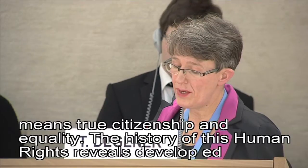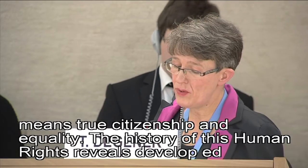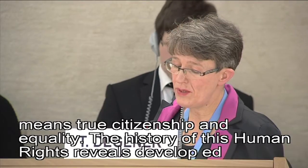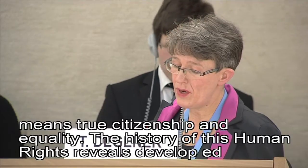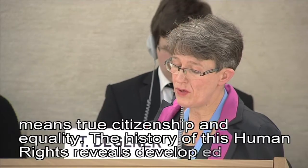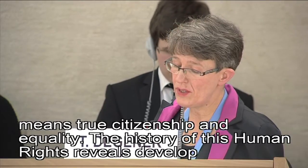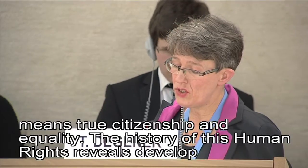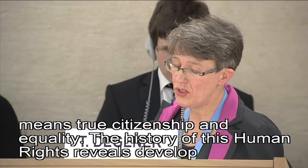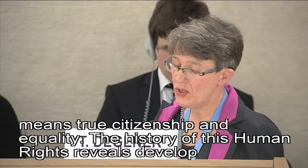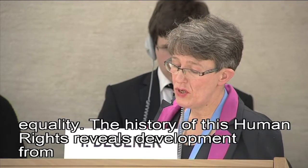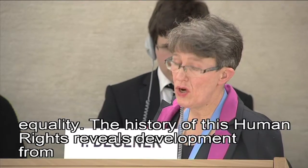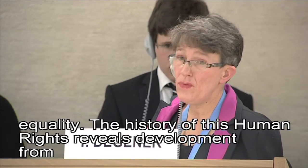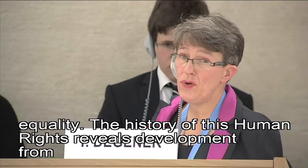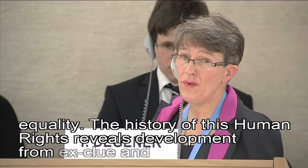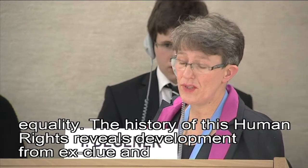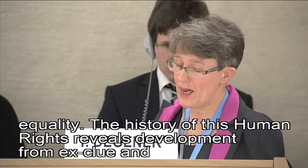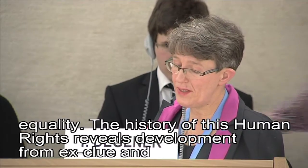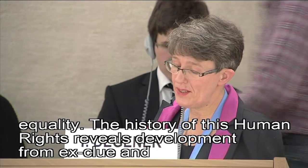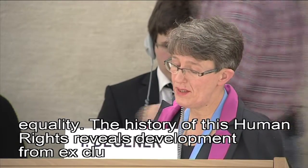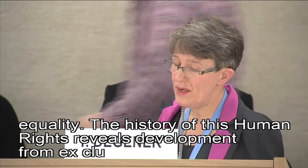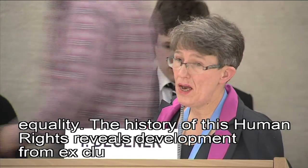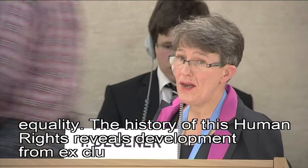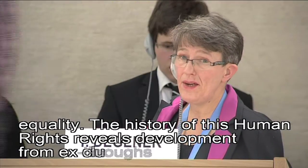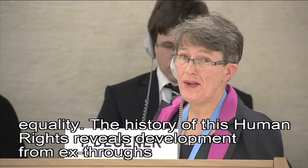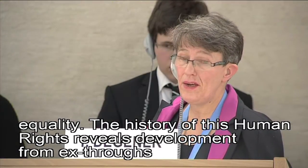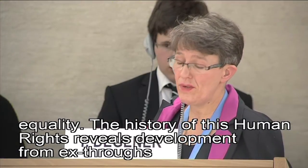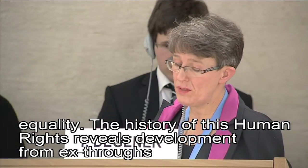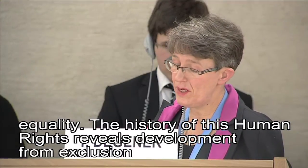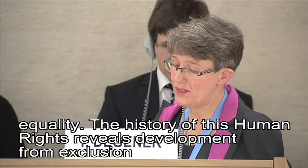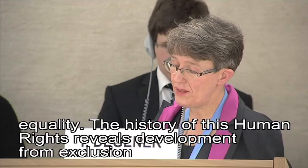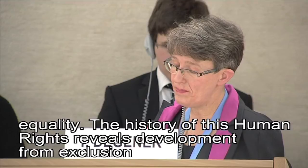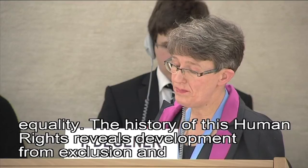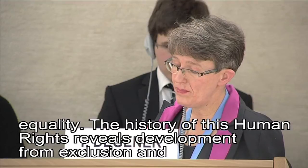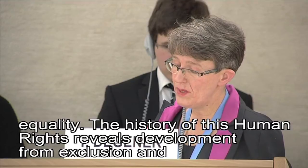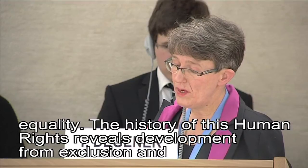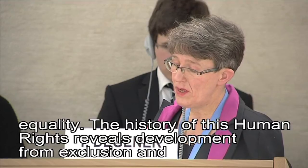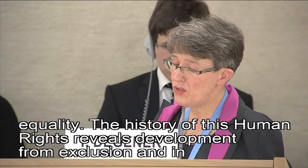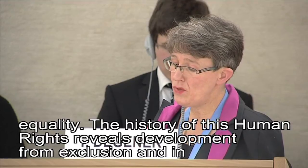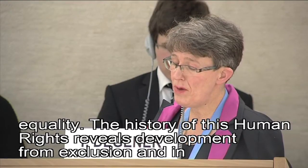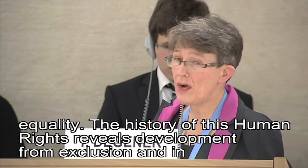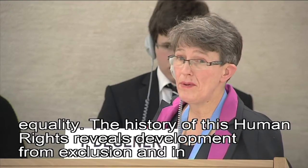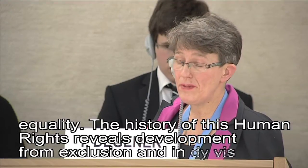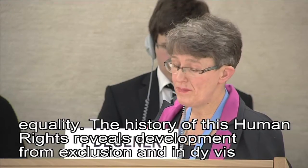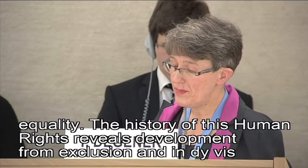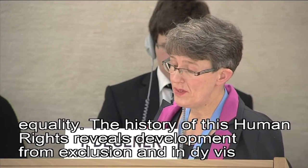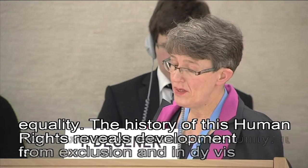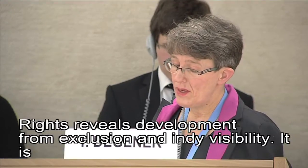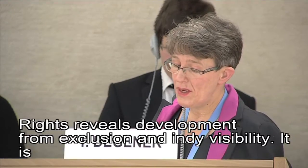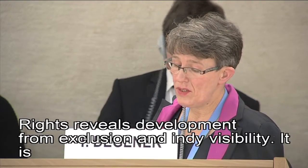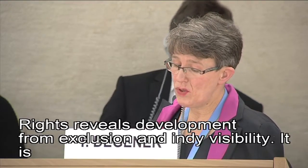gradual recognition of universality and indivisibility. It is remarkable that it